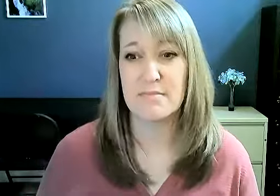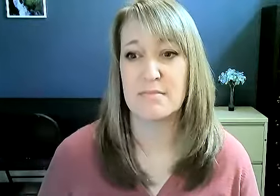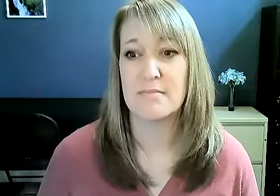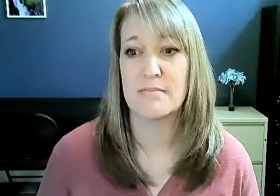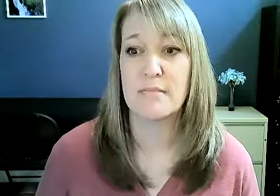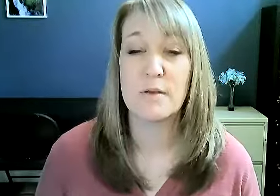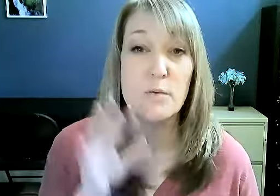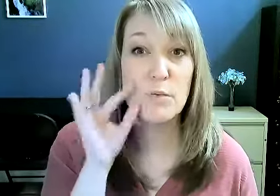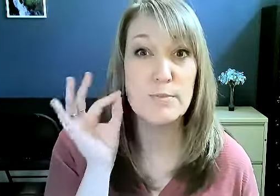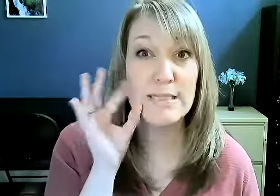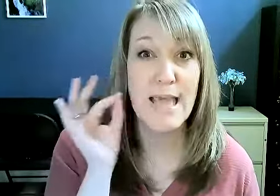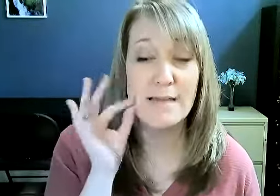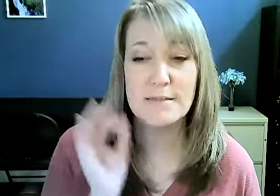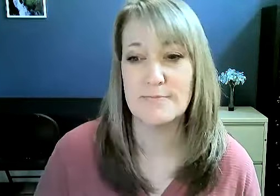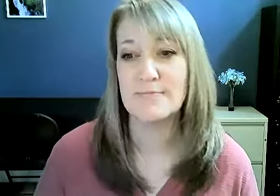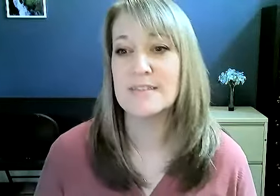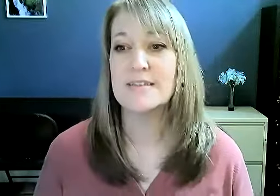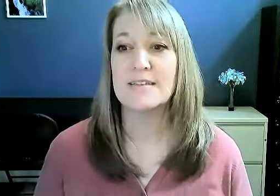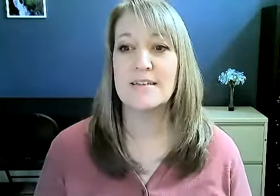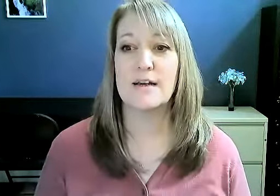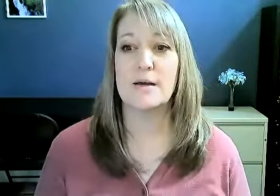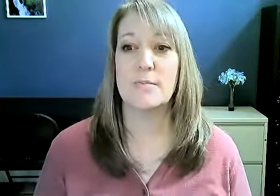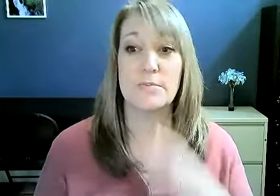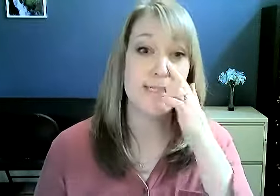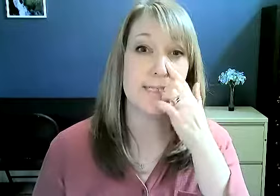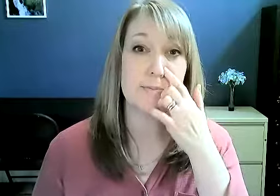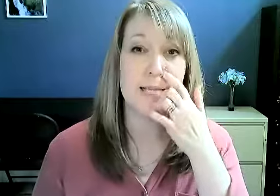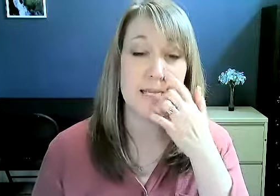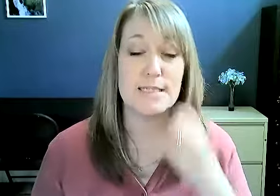Which means cat. Please explain it.